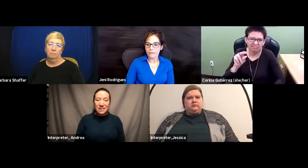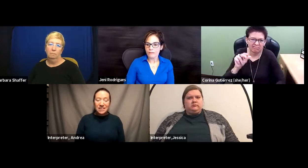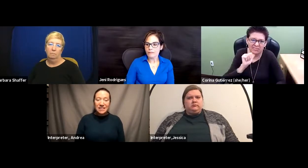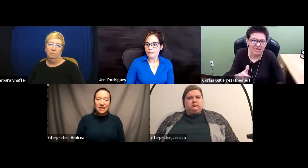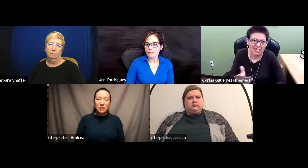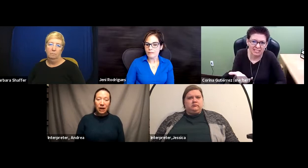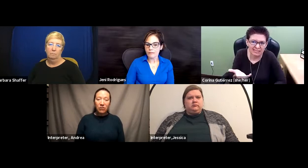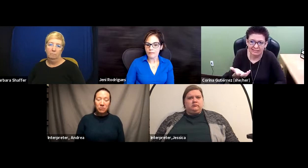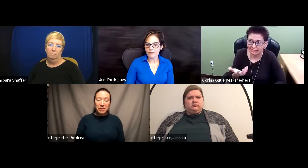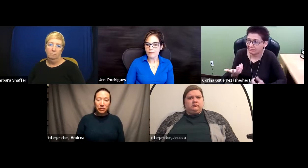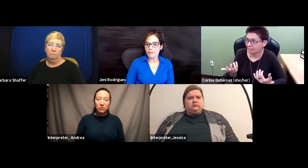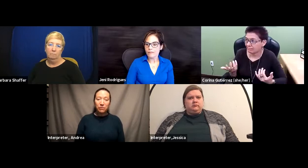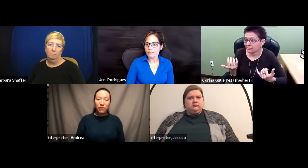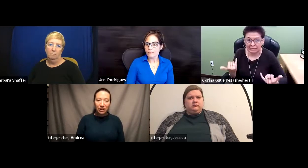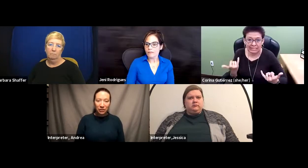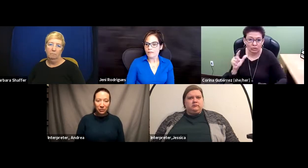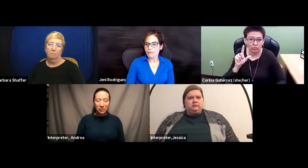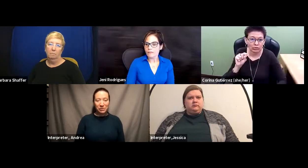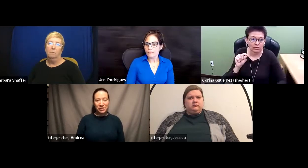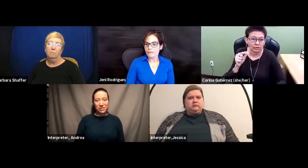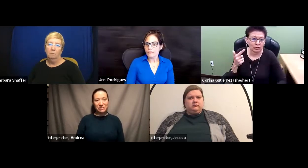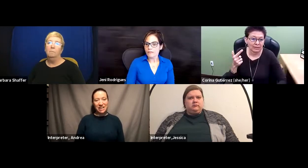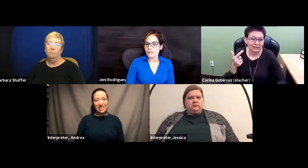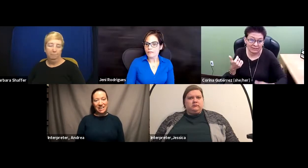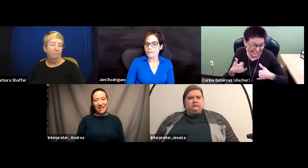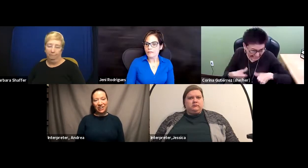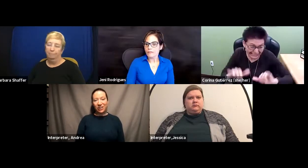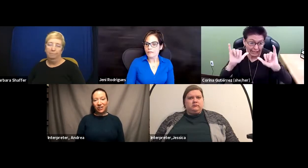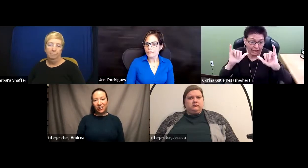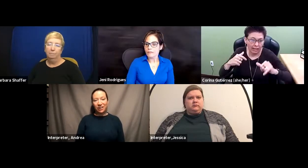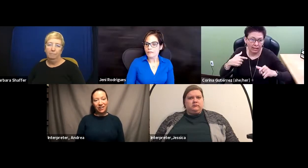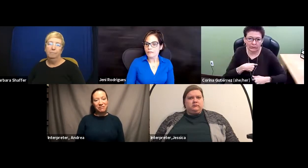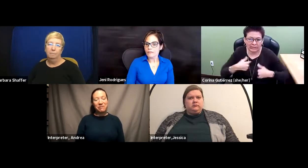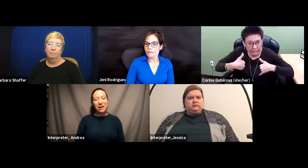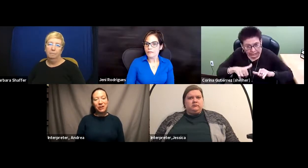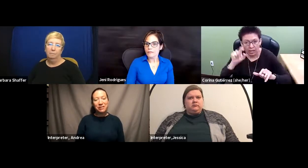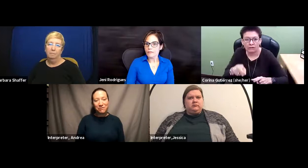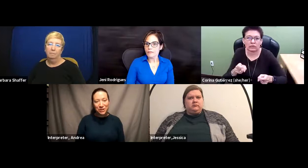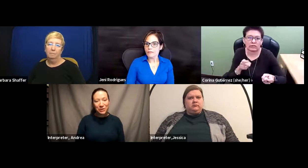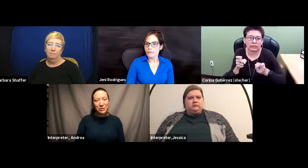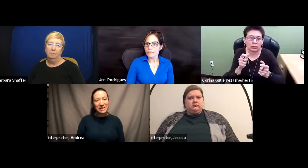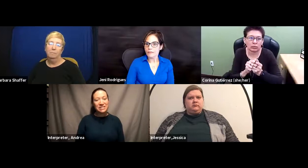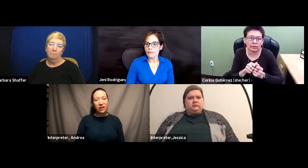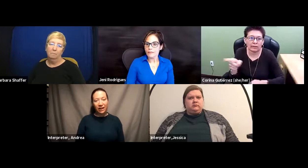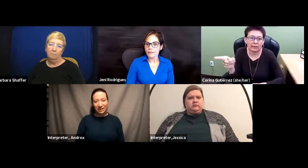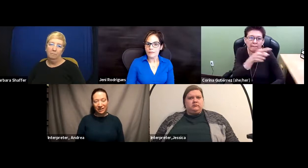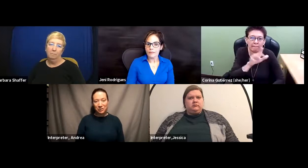the amount of people who follow the provisions of the ADA are very few. It is not a hundred